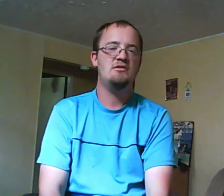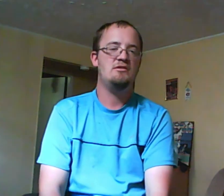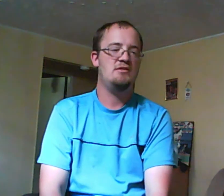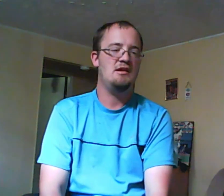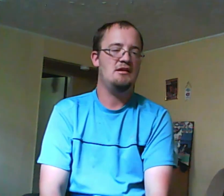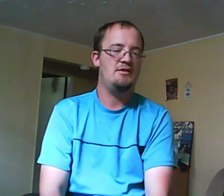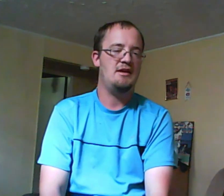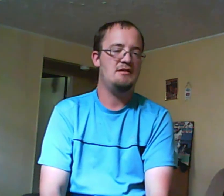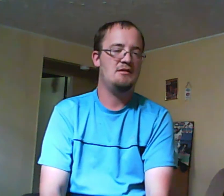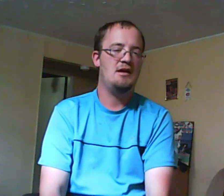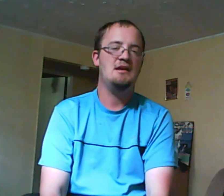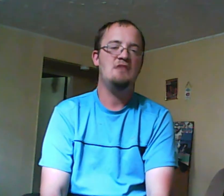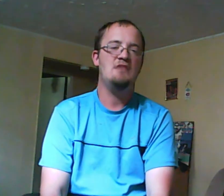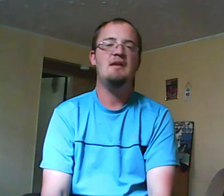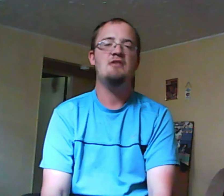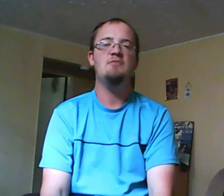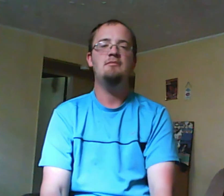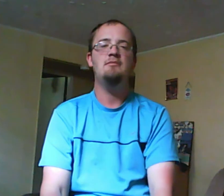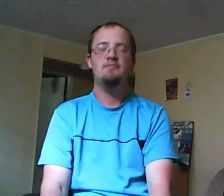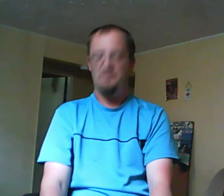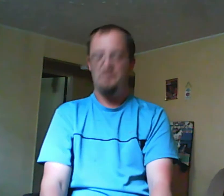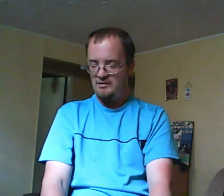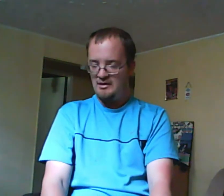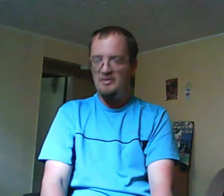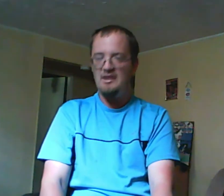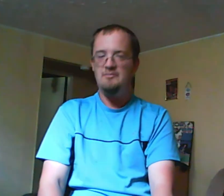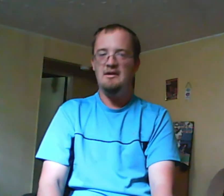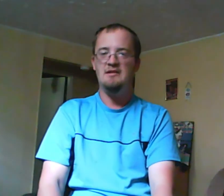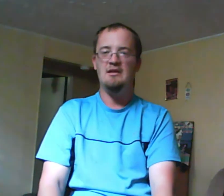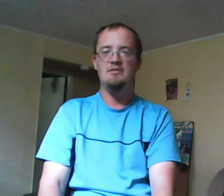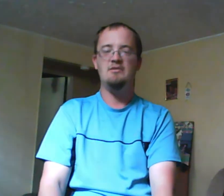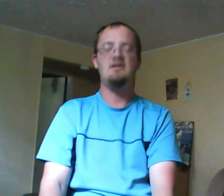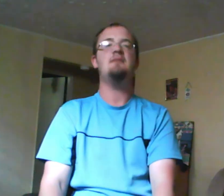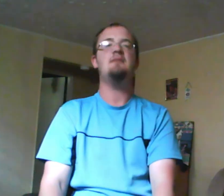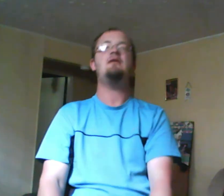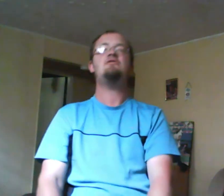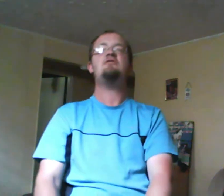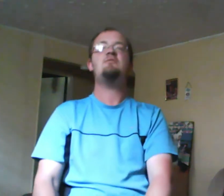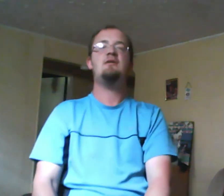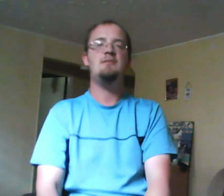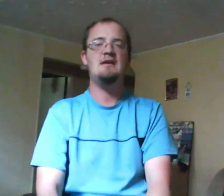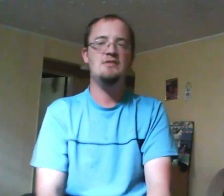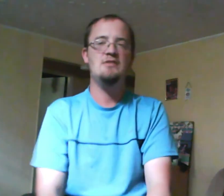and all that I can understand Maya's mom and all that but you know sending him out in the streets where he could be easily coursed into a gang